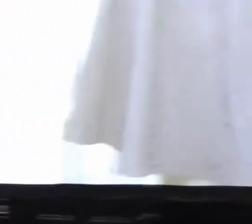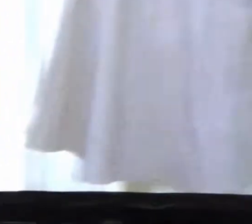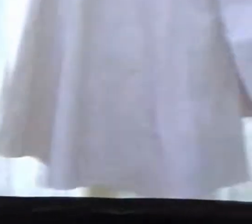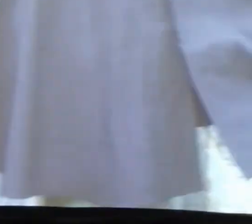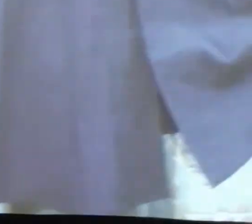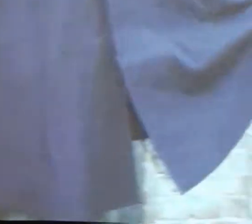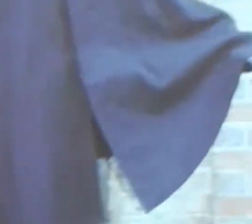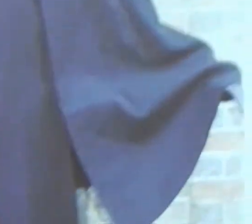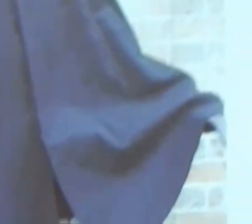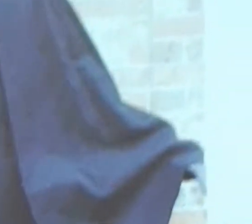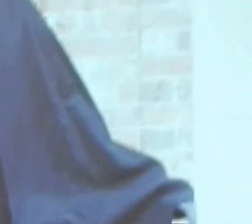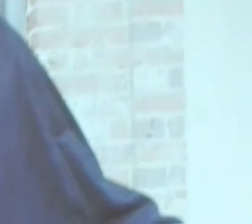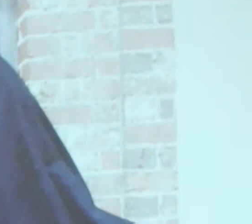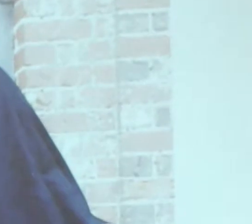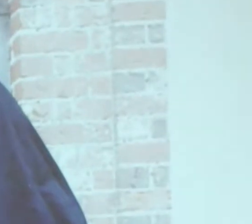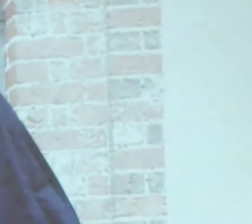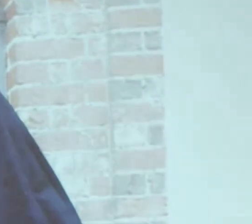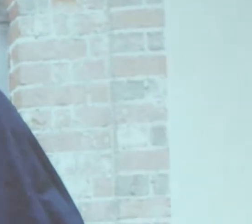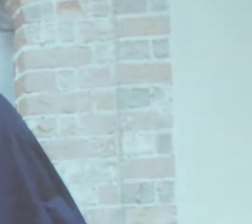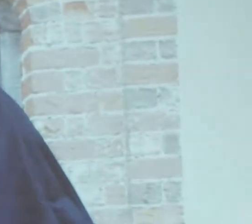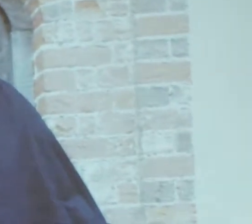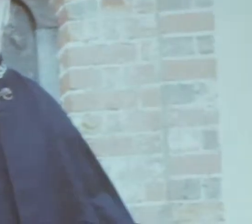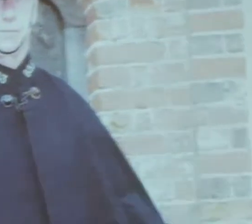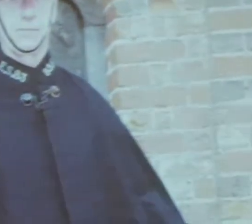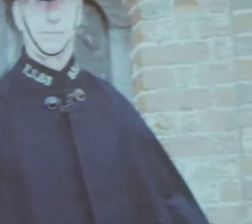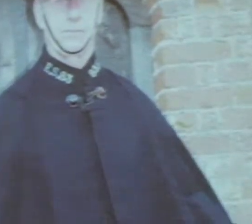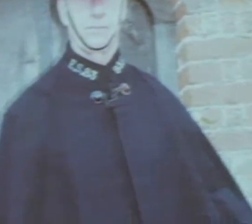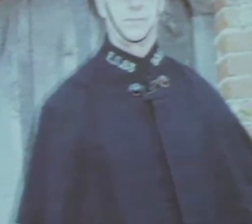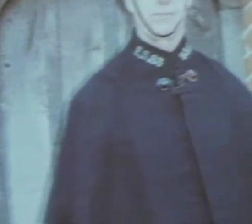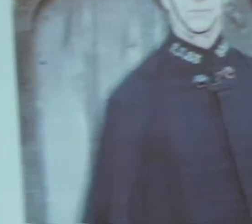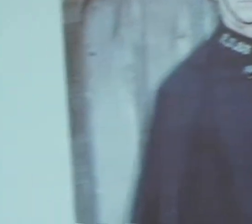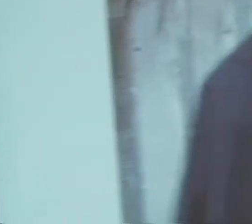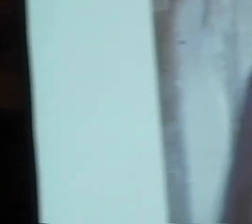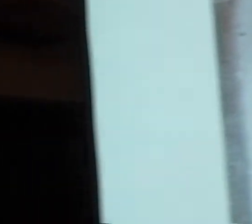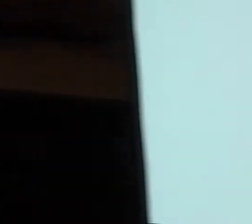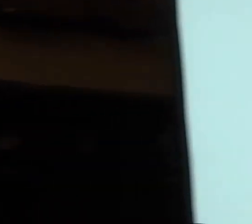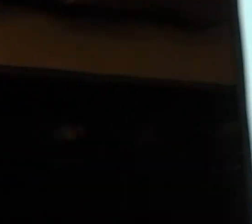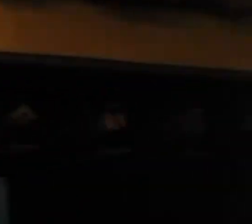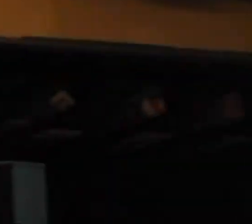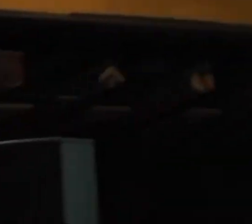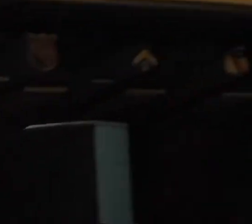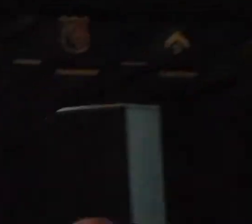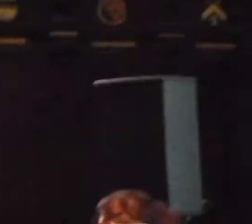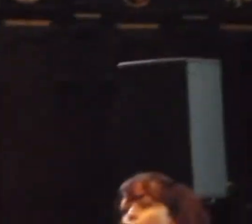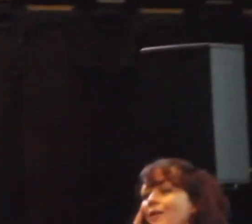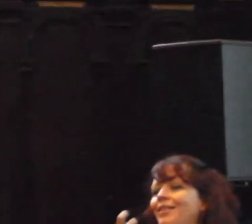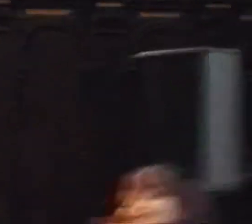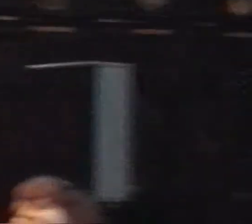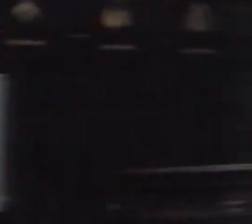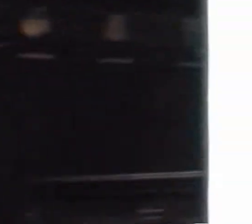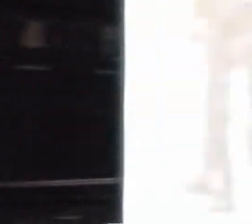Because actually, if we have got somebody, that we believe, that is the possession of a knife, we would send,